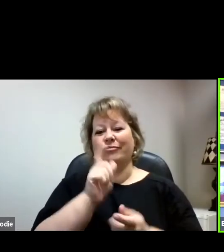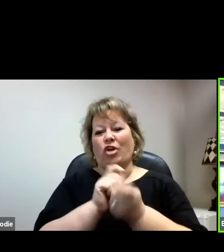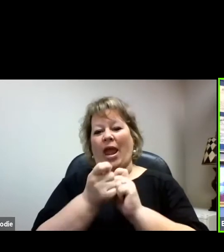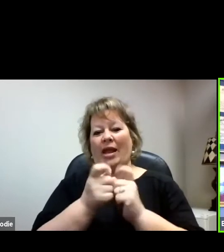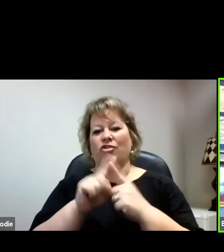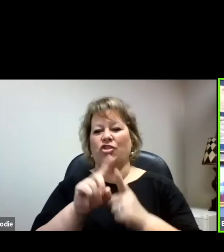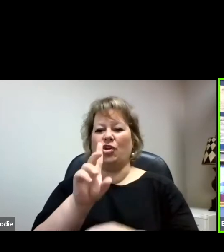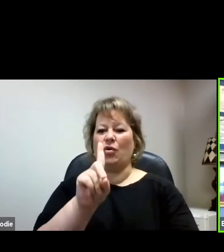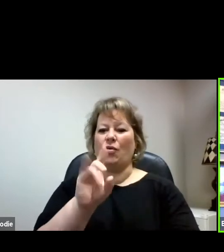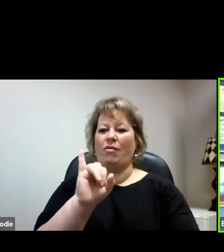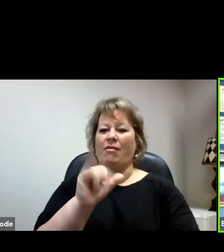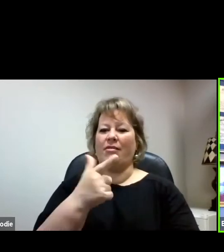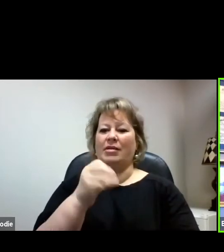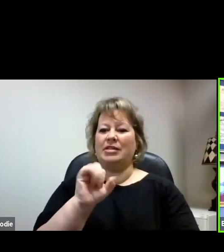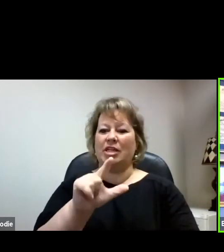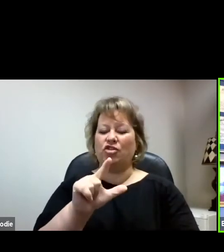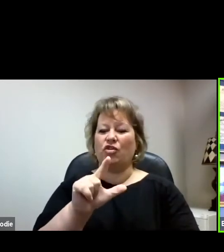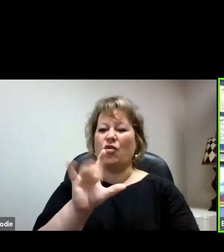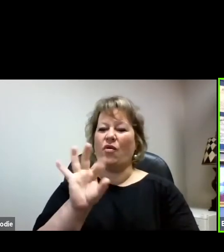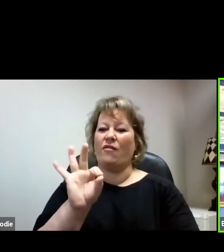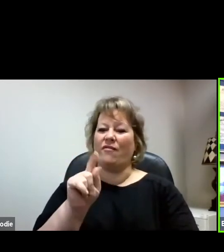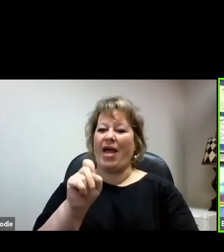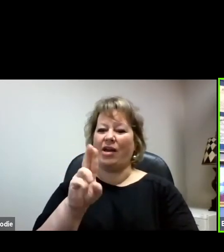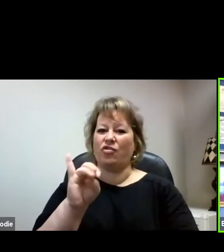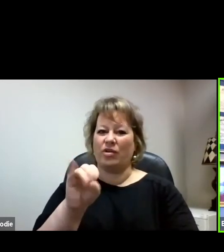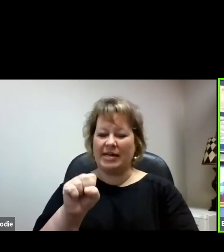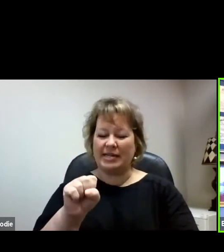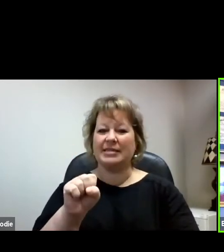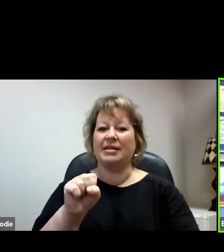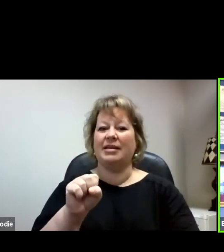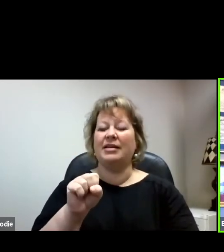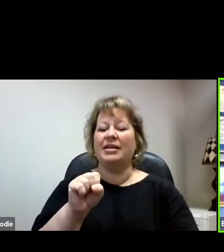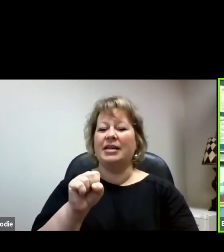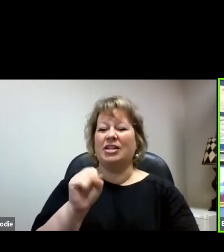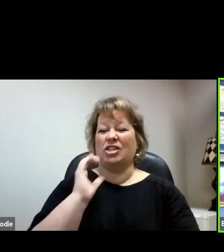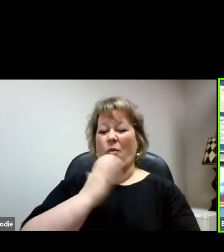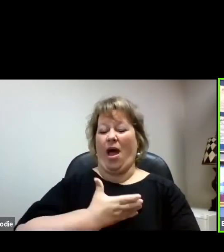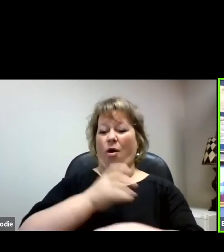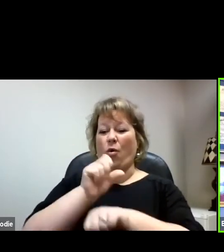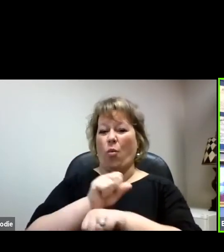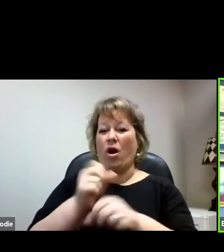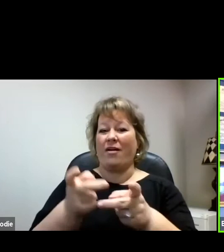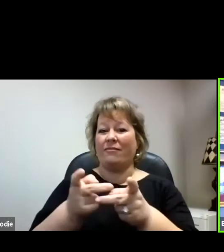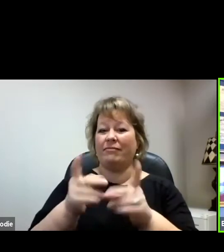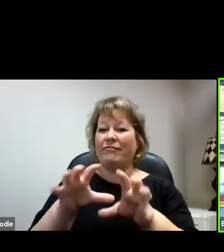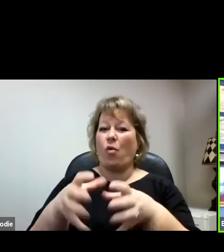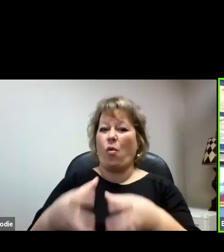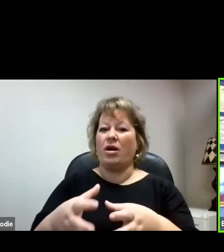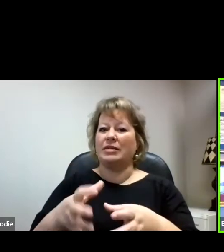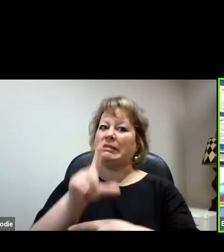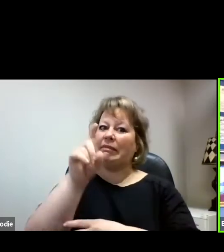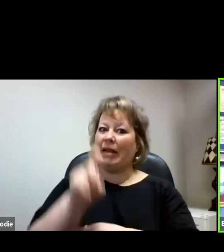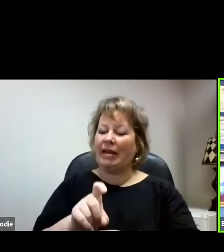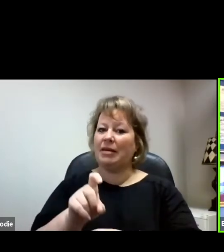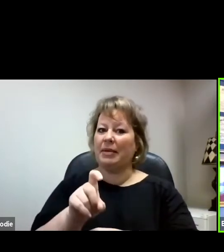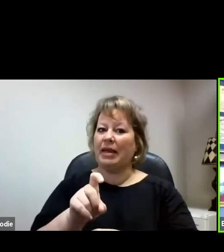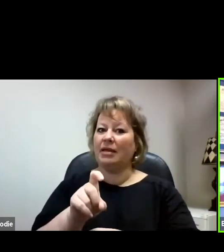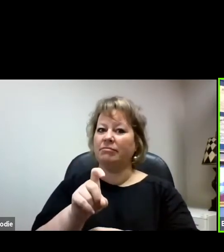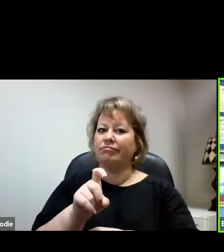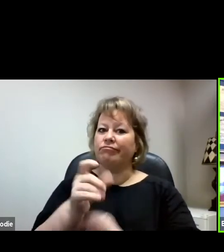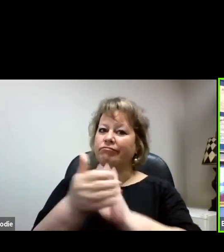factories. So our workforce is going to have to certainly be very well-rounded in their